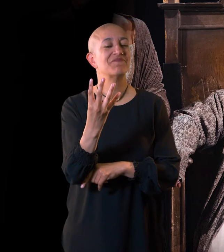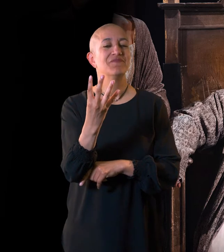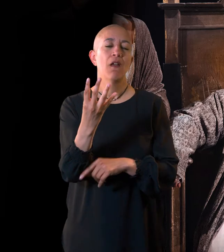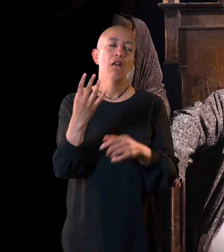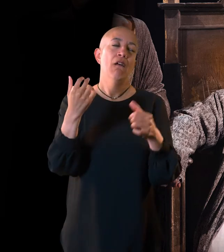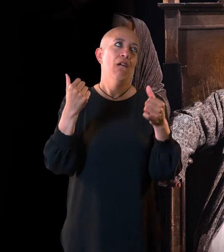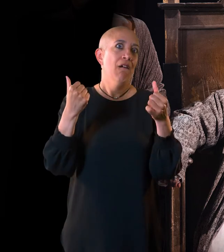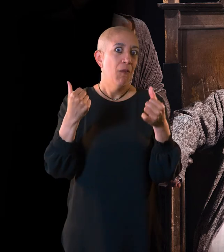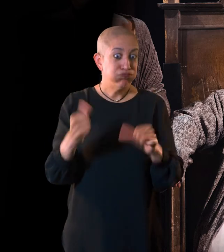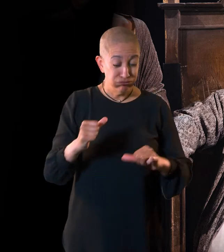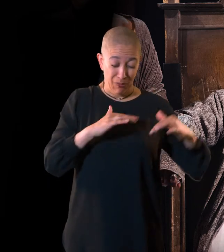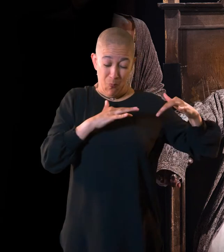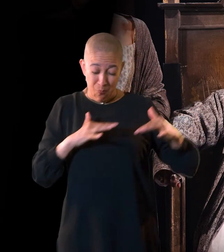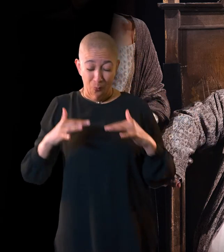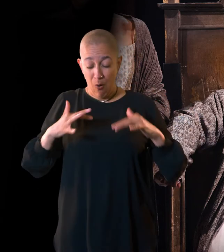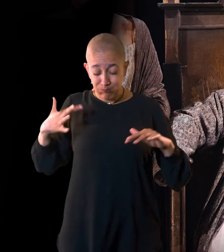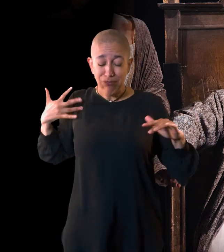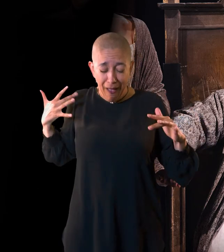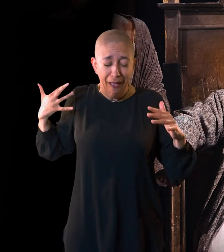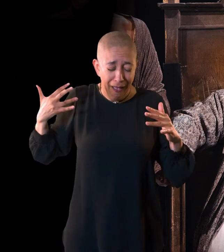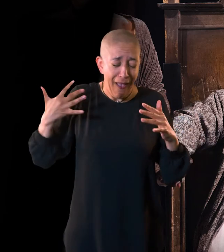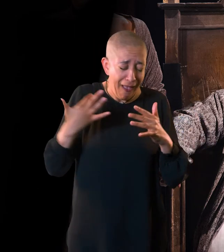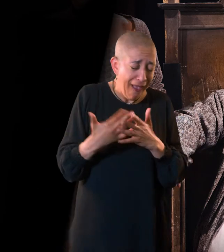Finally, they are looking forward to a time of peace.